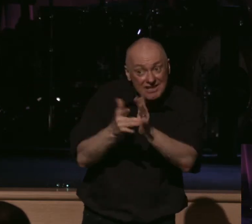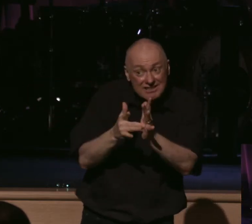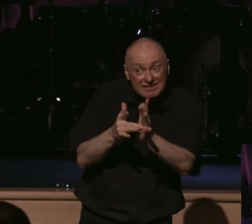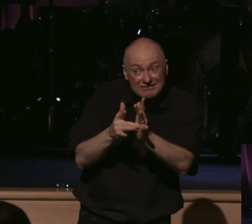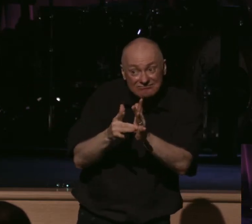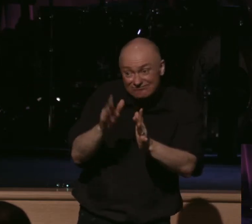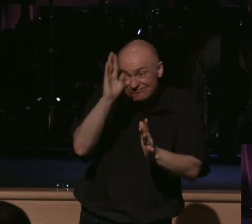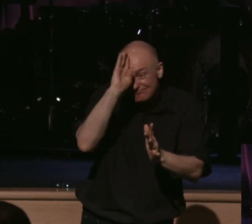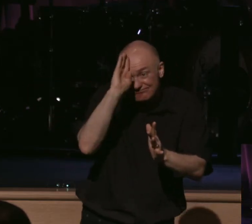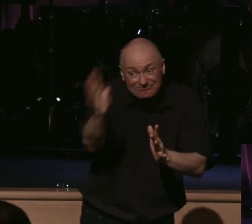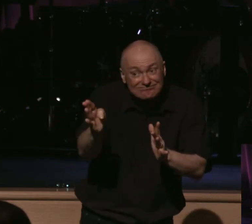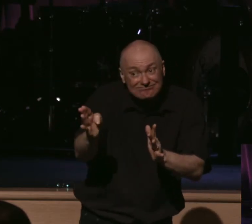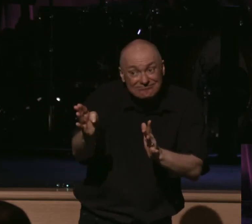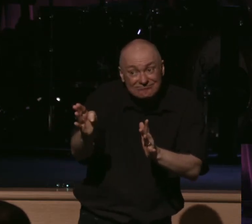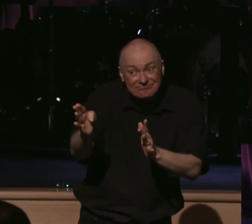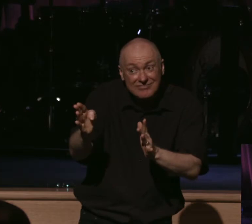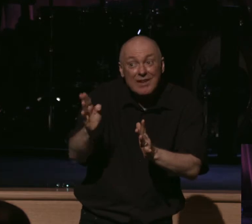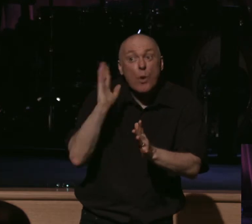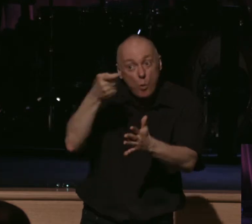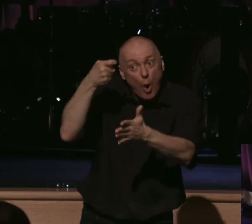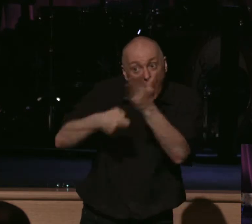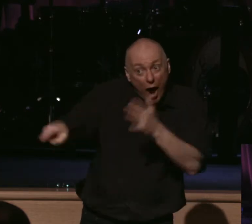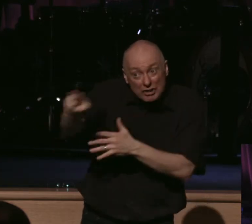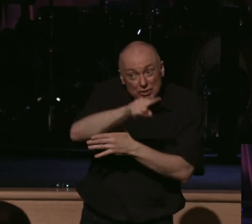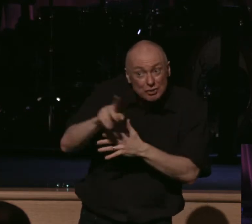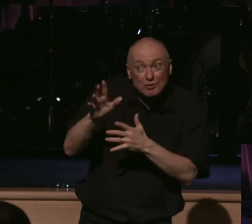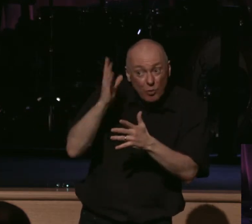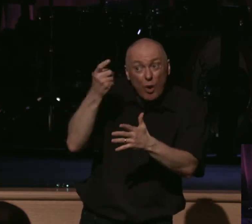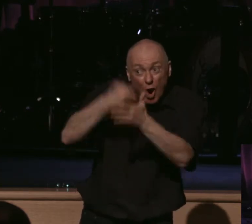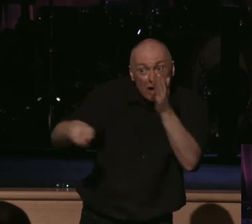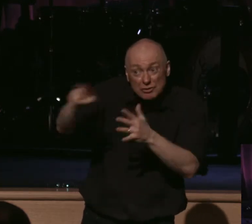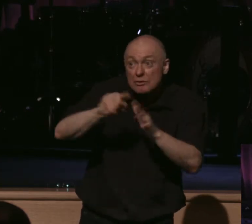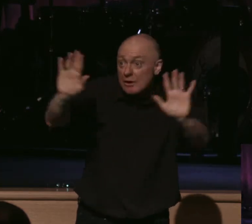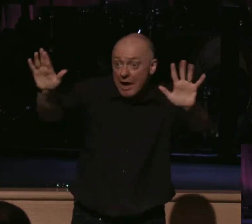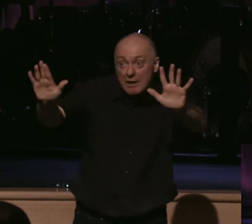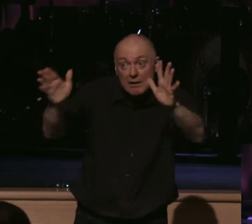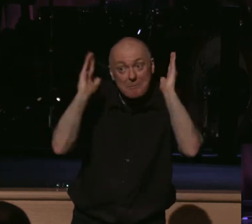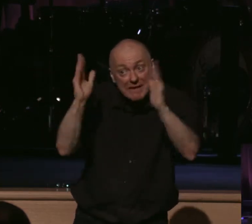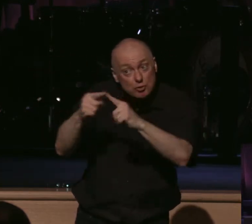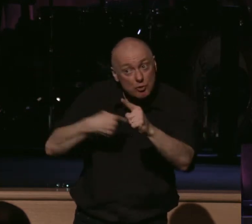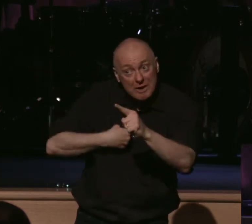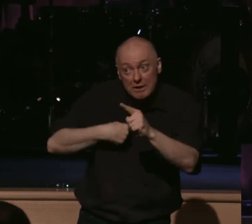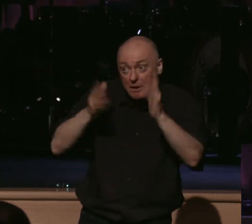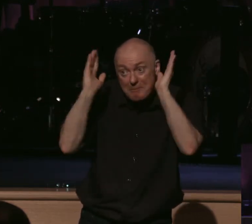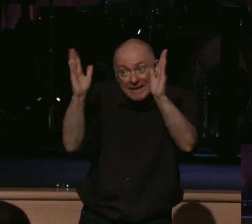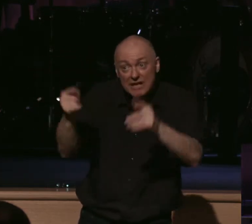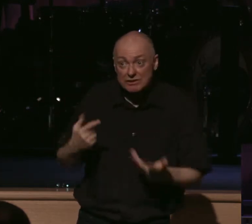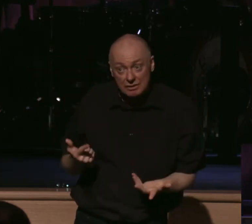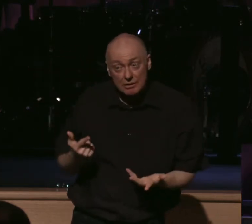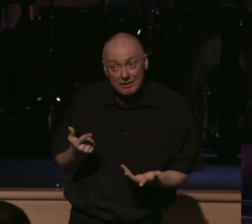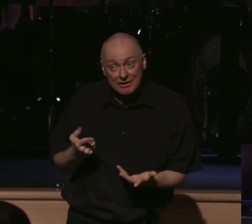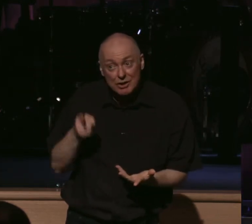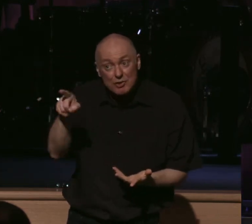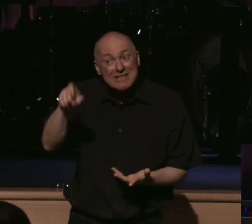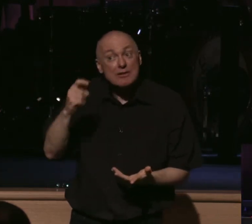front-loading. Hey, hey, hey, count the cost. The crowds are gathering in. And he's like, hey, listen up. You better know what you're walking into right now.